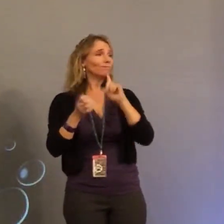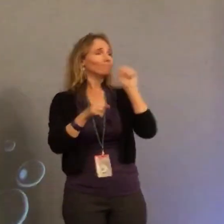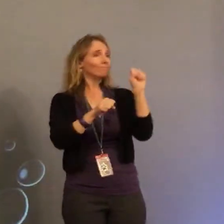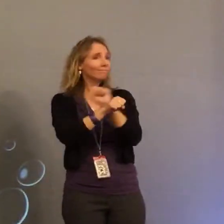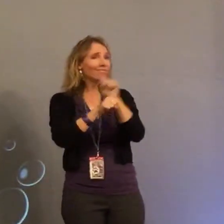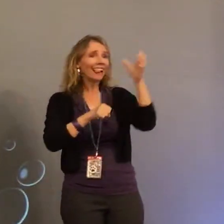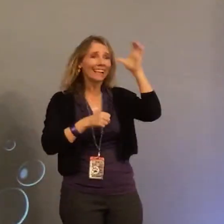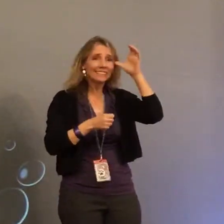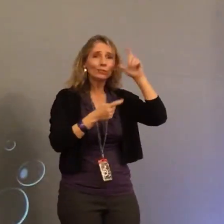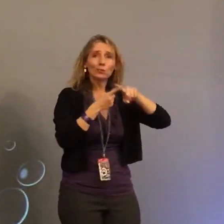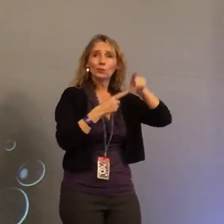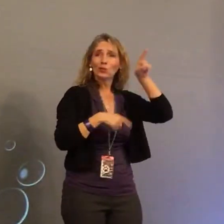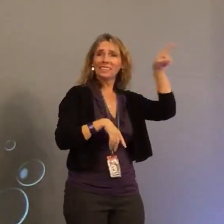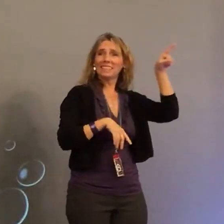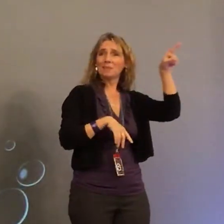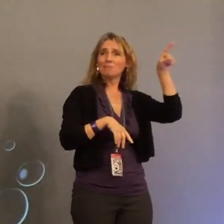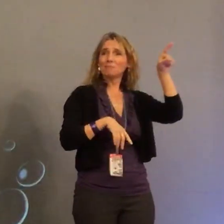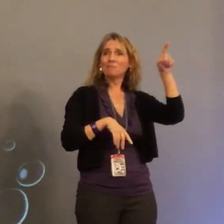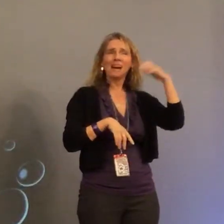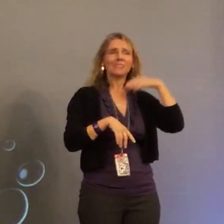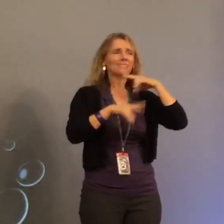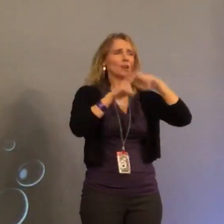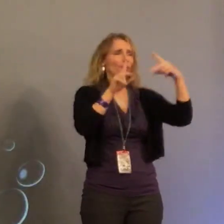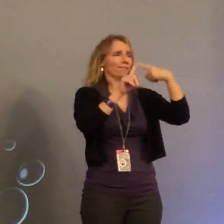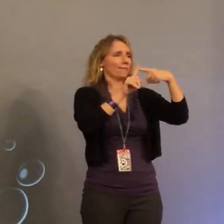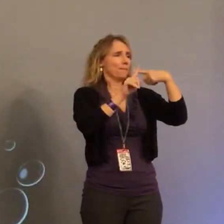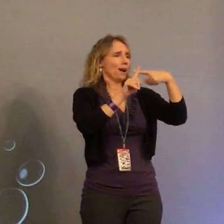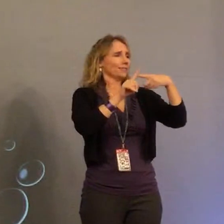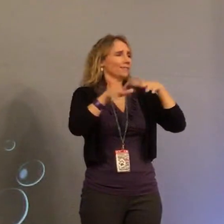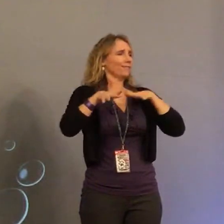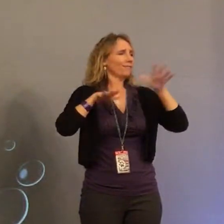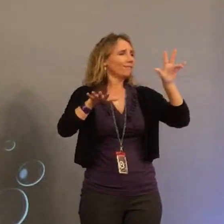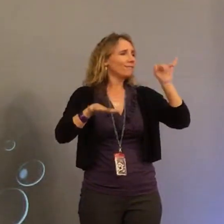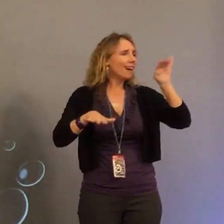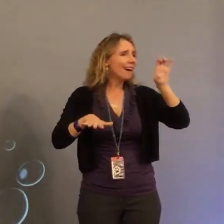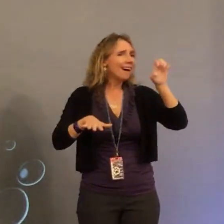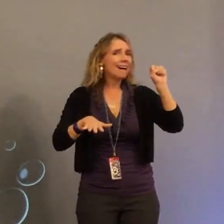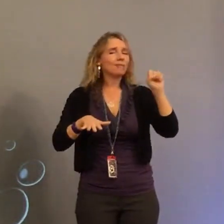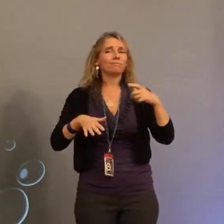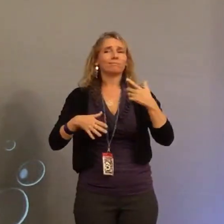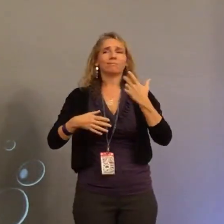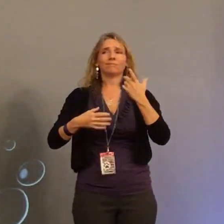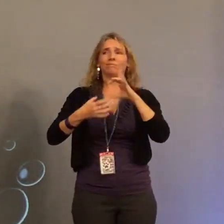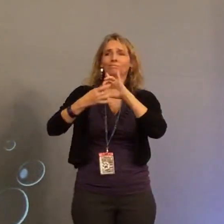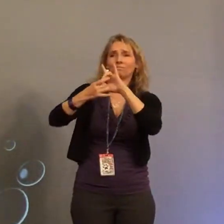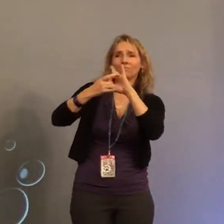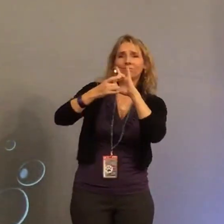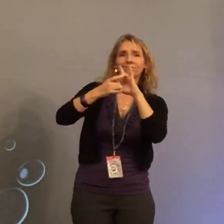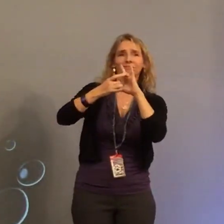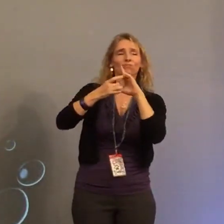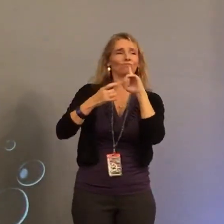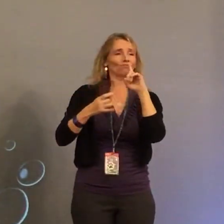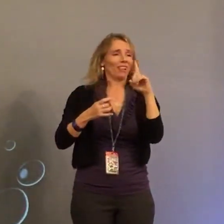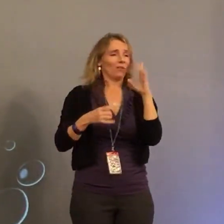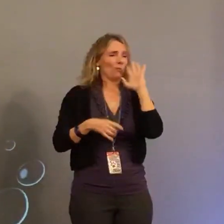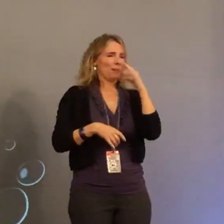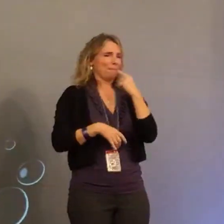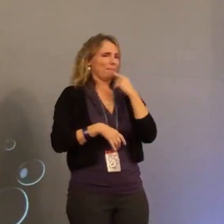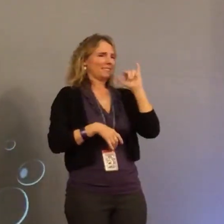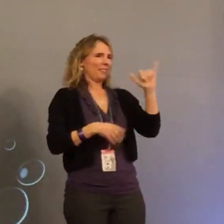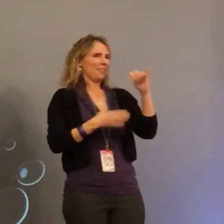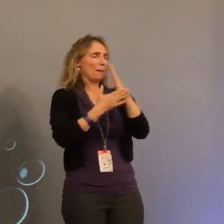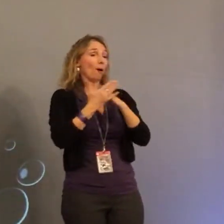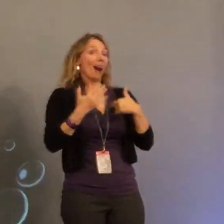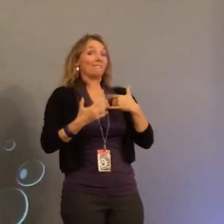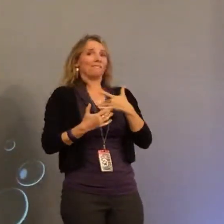giving your support? And sure enough, students would listen to Don. He had this positive era about